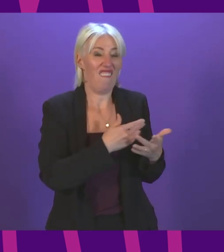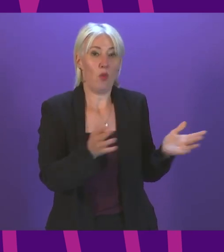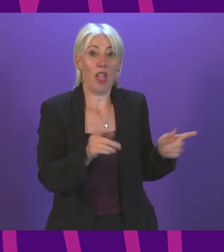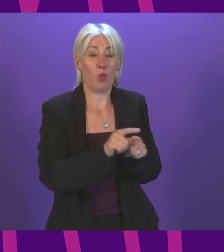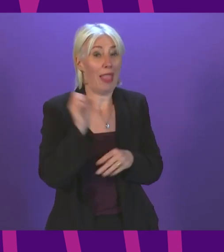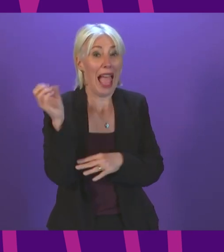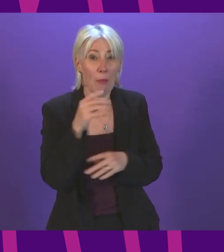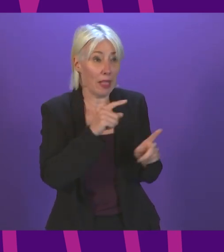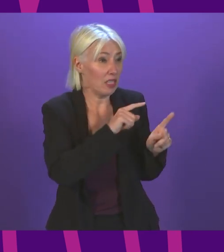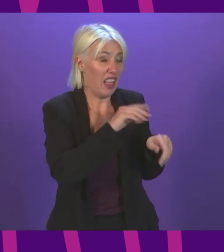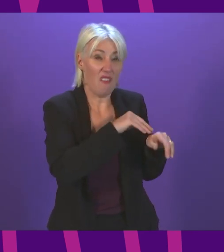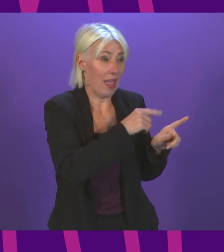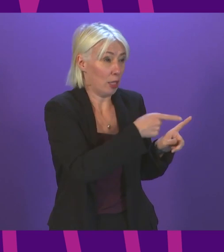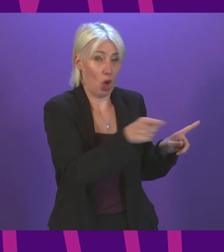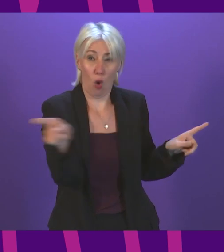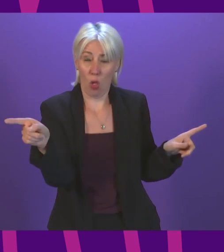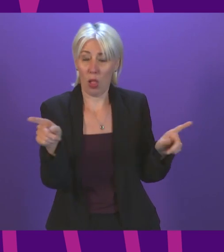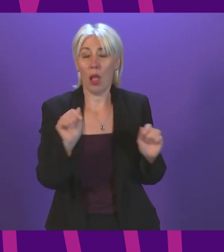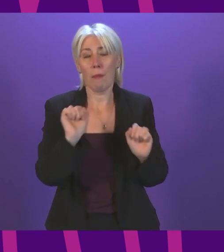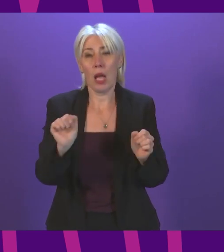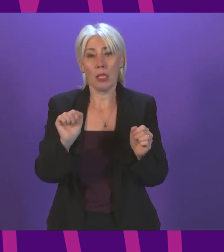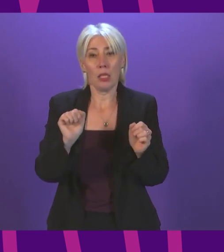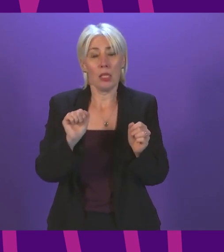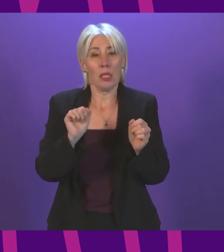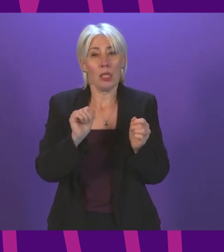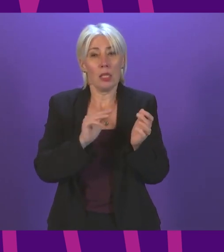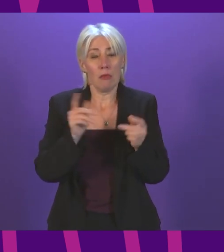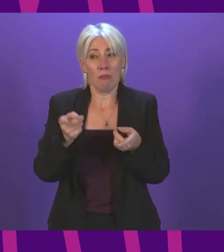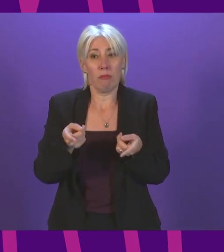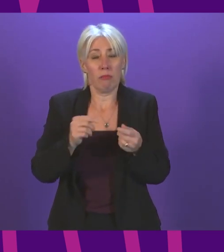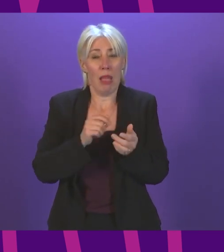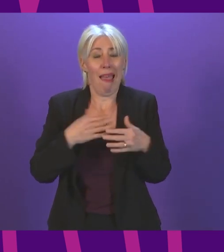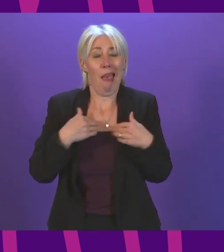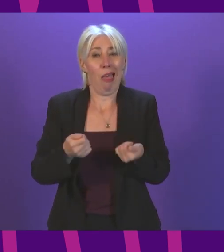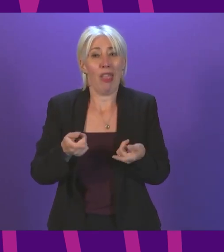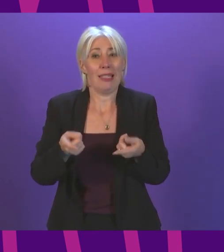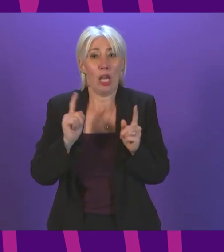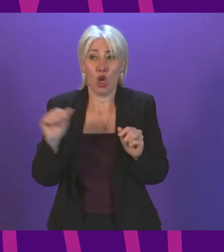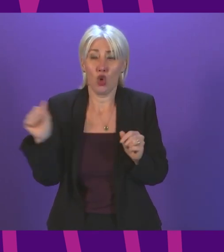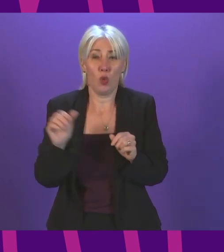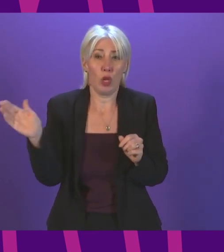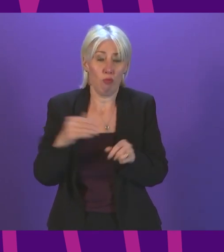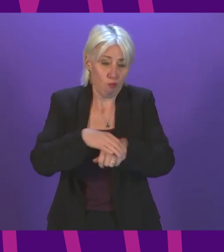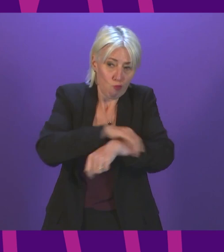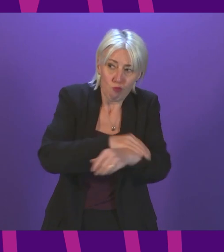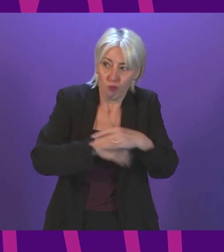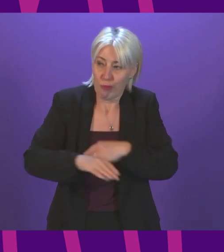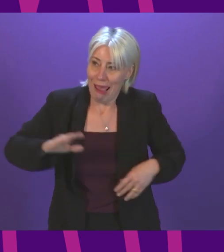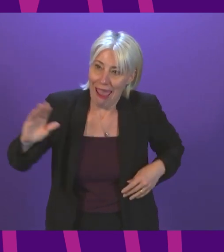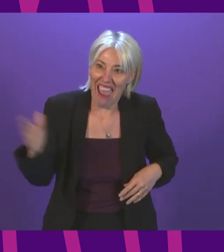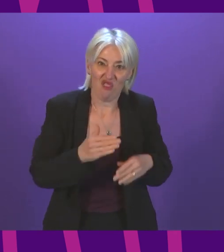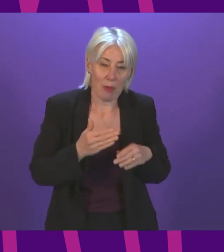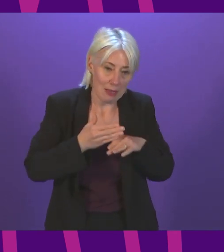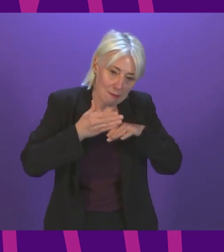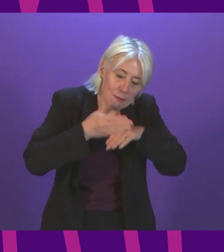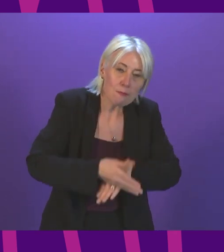our ambulance service, does the Cabinet Secretary agree that we should be looking at having all hands on deck? And I would suggest by, for